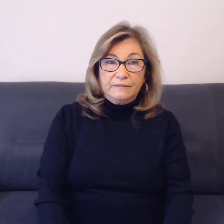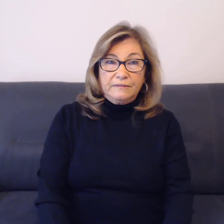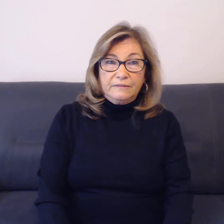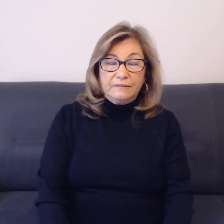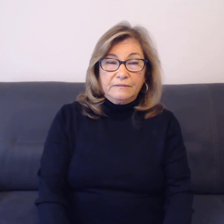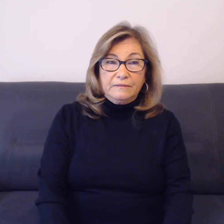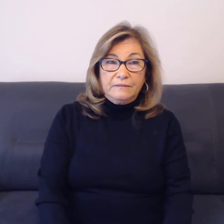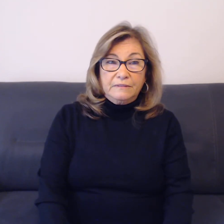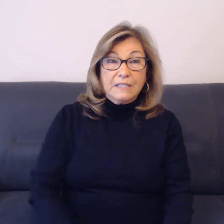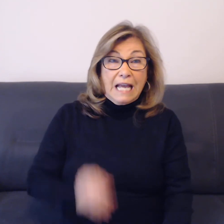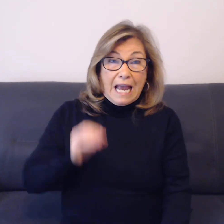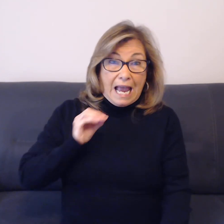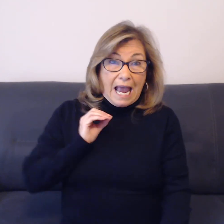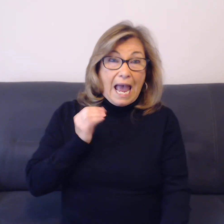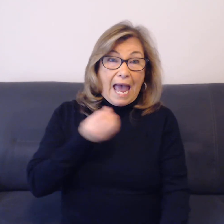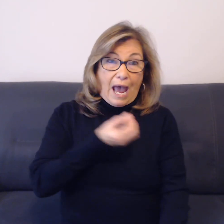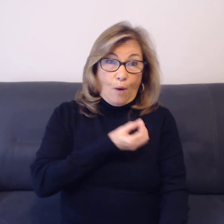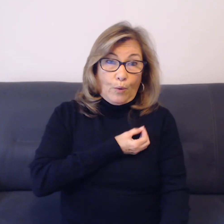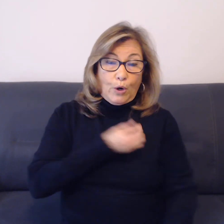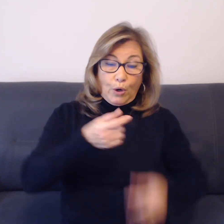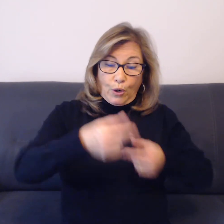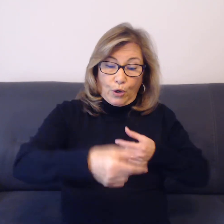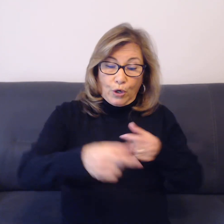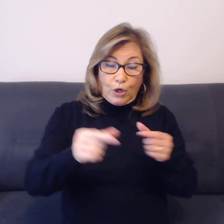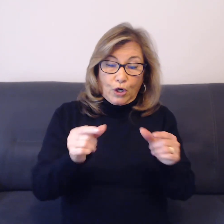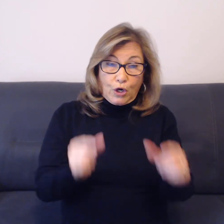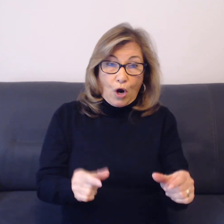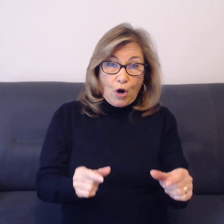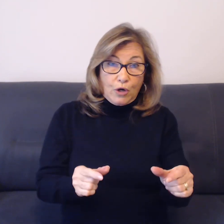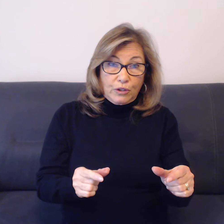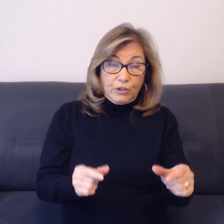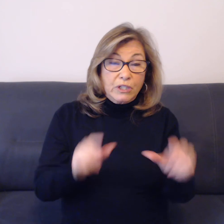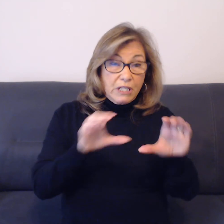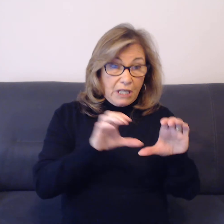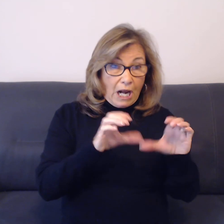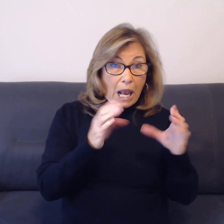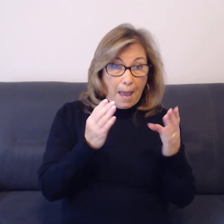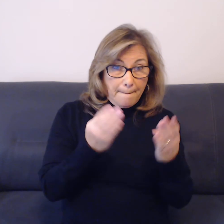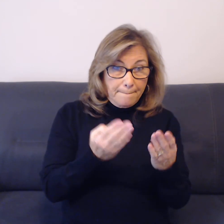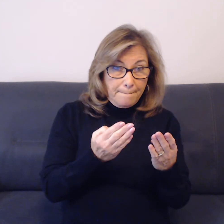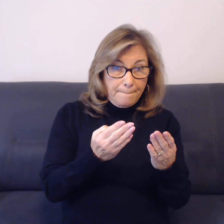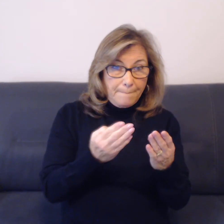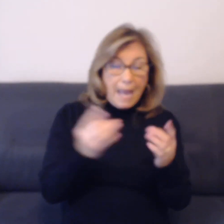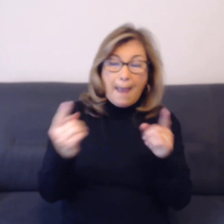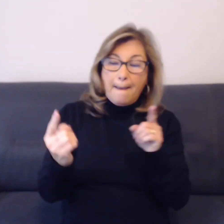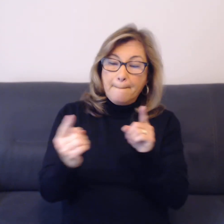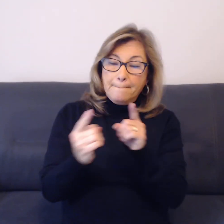Our garden club meets every Wednesday.